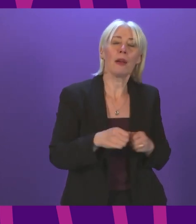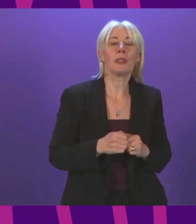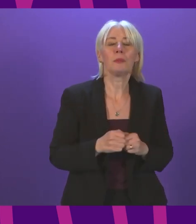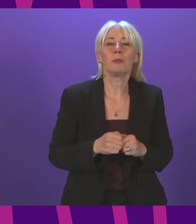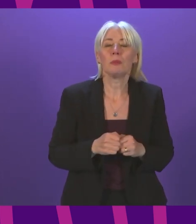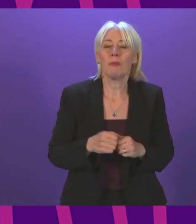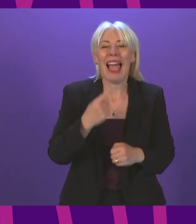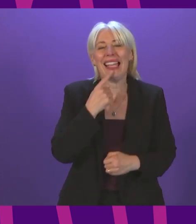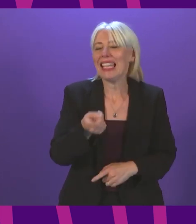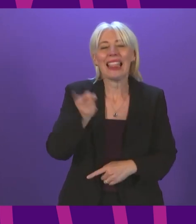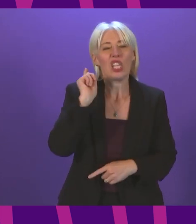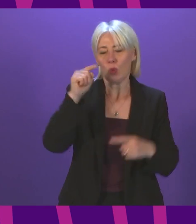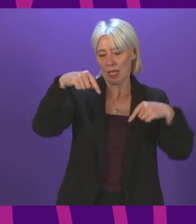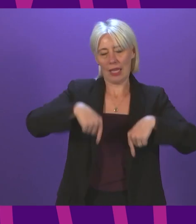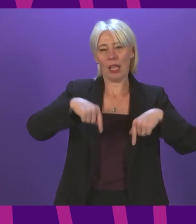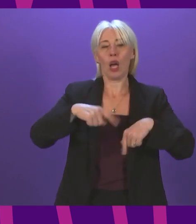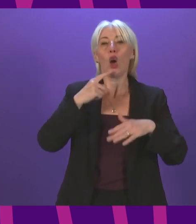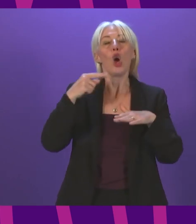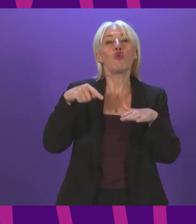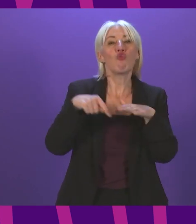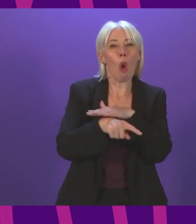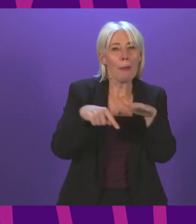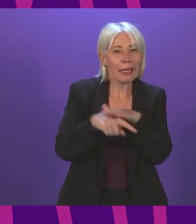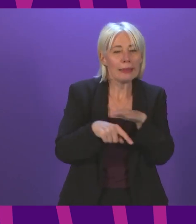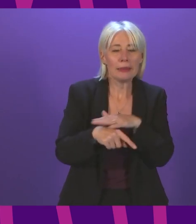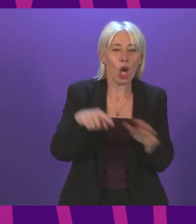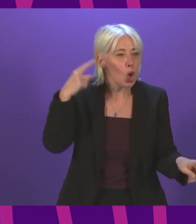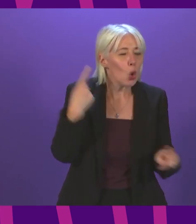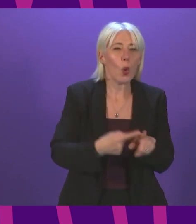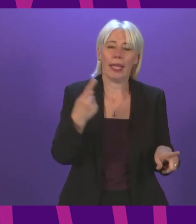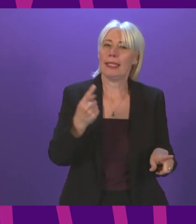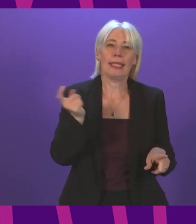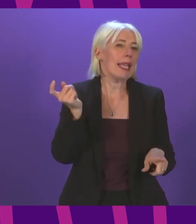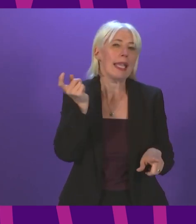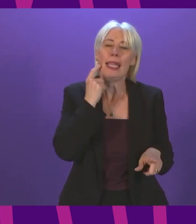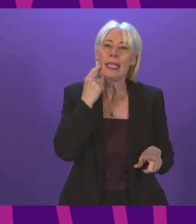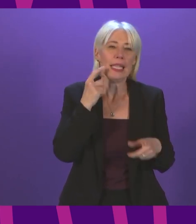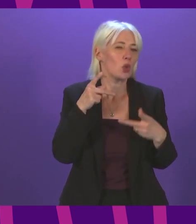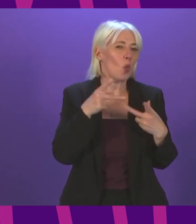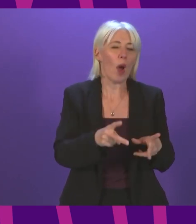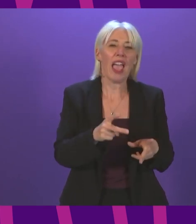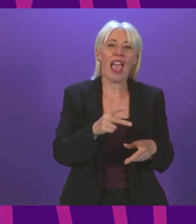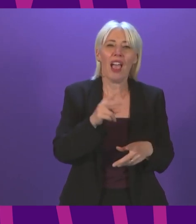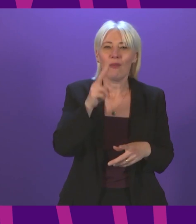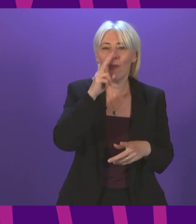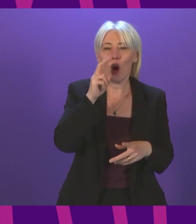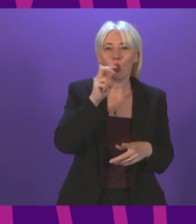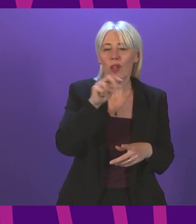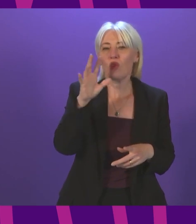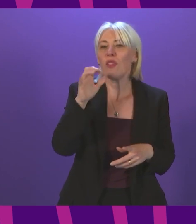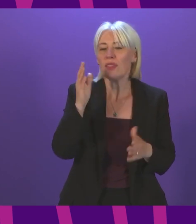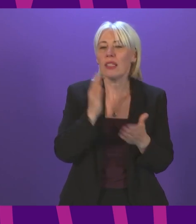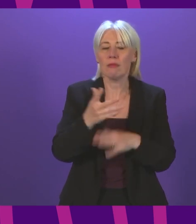in the chamber. So firstly, drop-in clinics are the quickest and easiest ways for young people in this age group to get vaccinated.